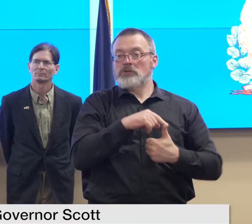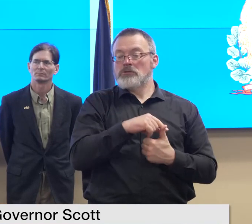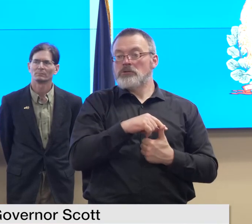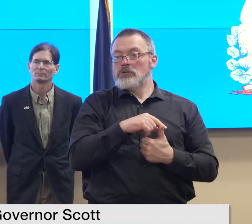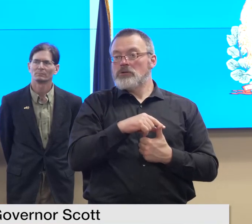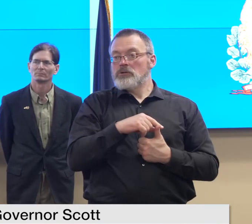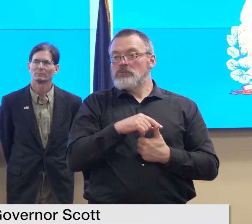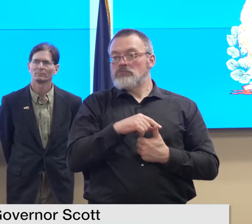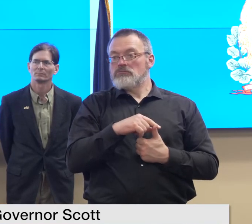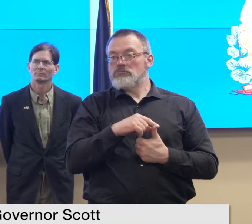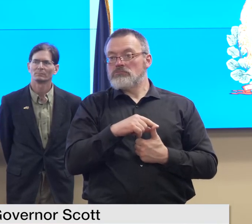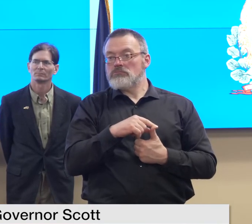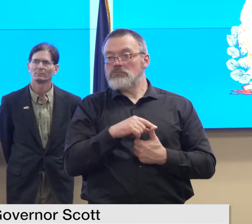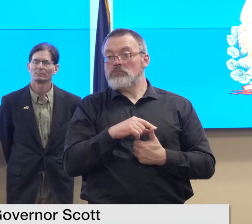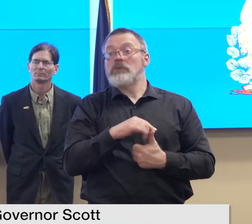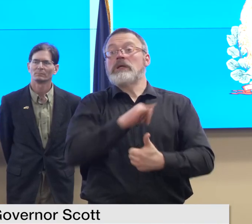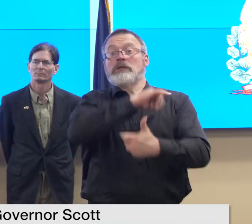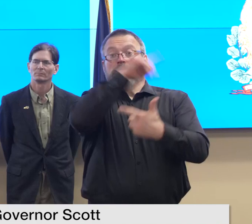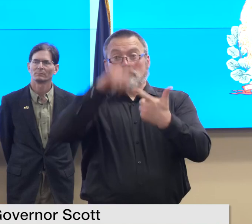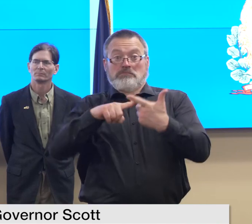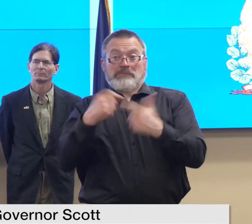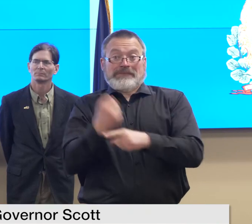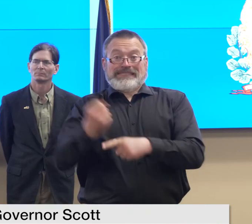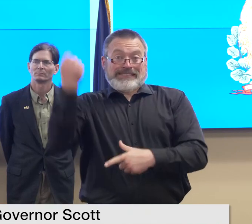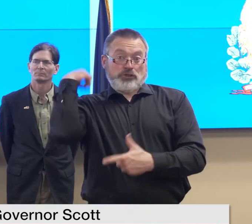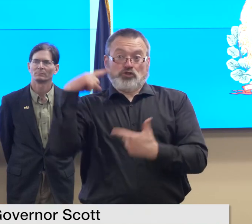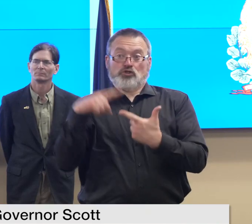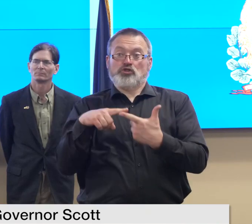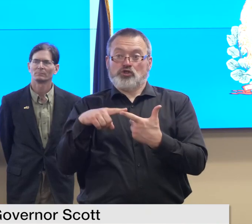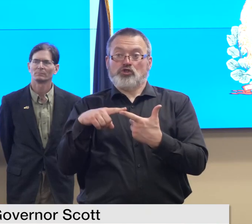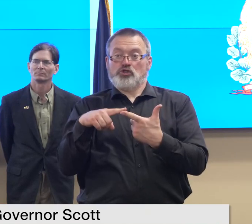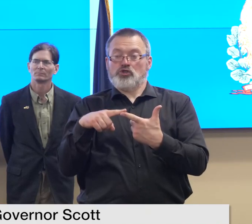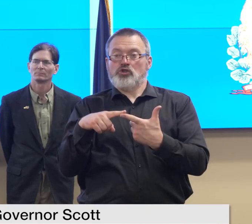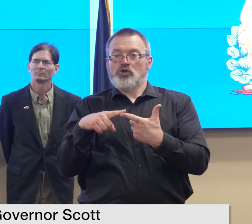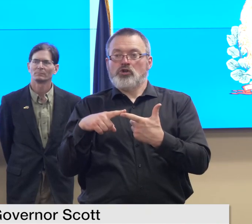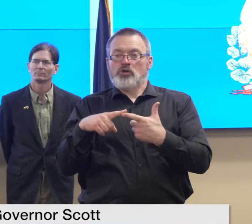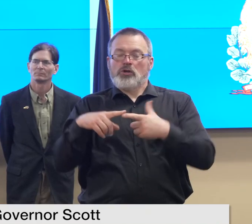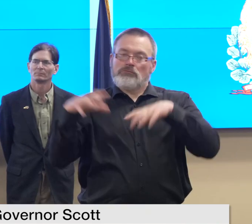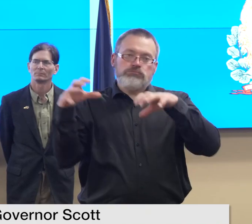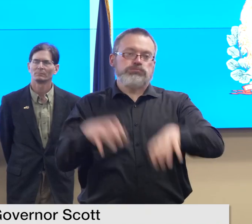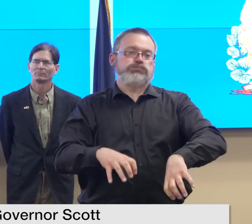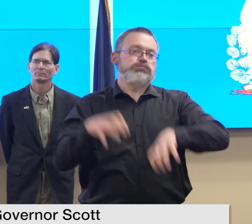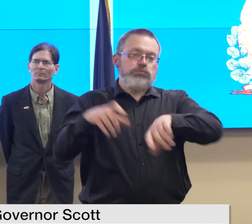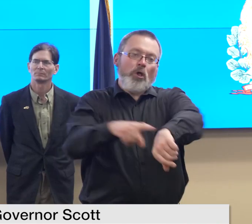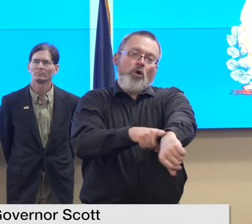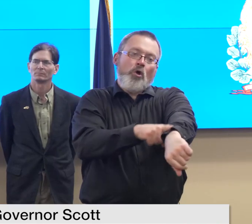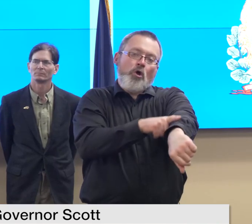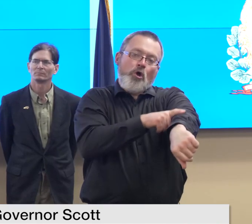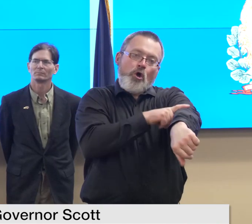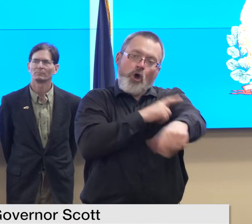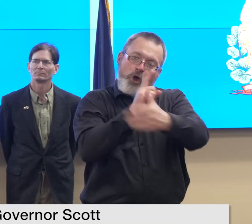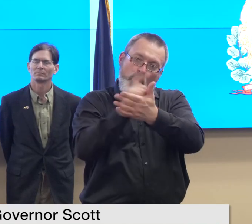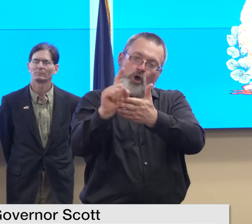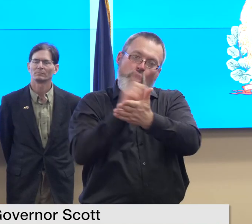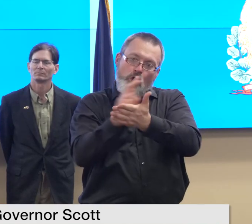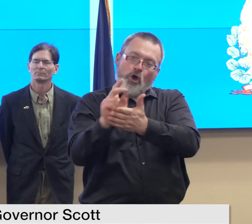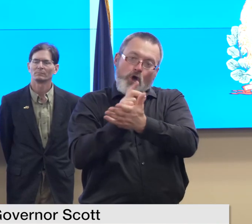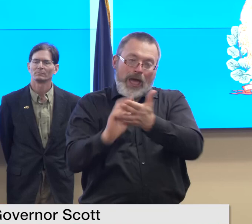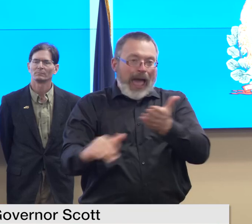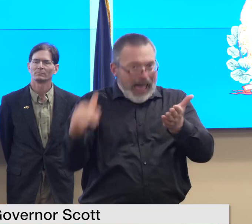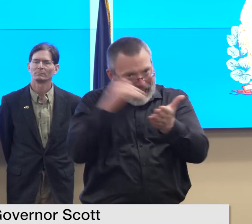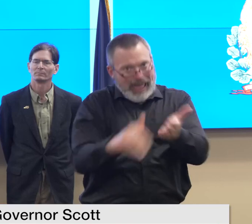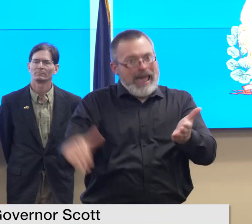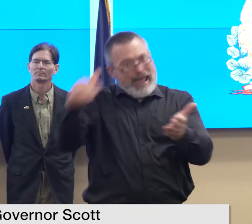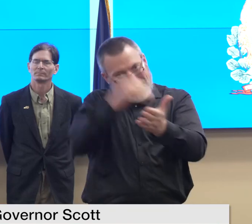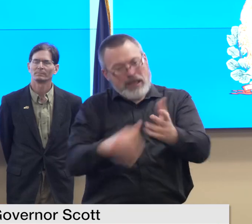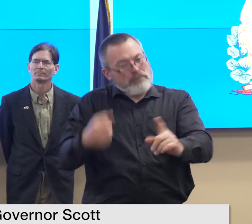but this a year ago um we had we had a lot of rain but then we kept getting more rain and more rain